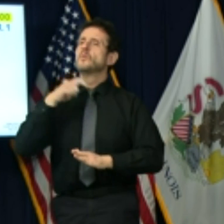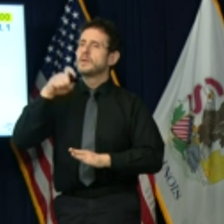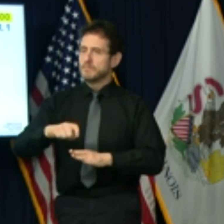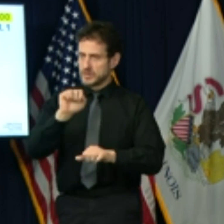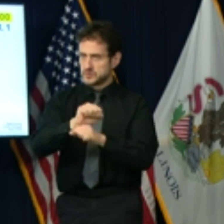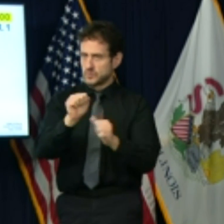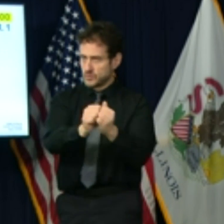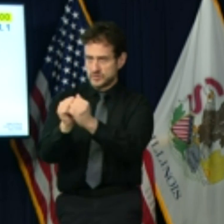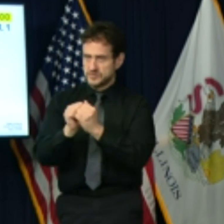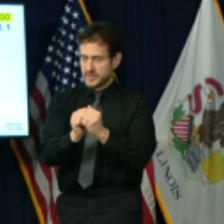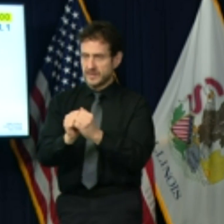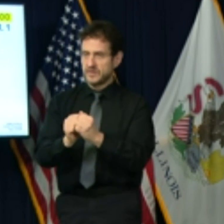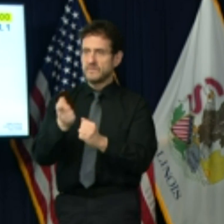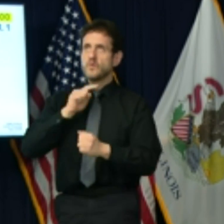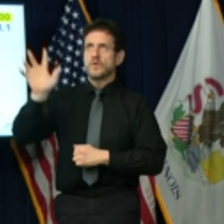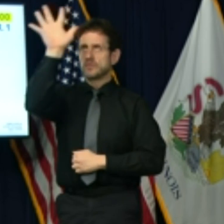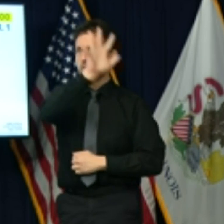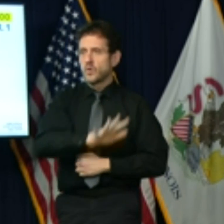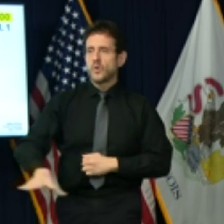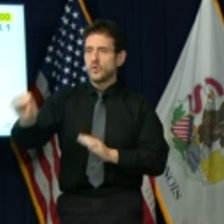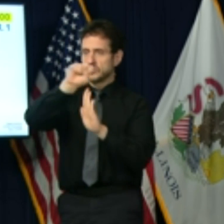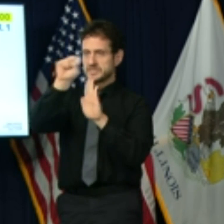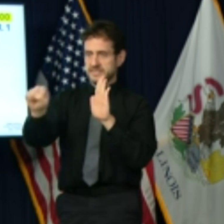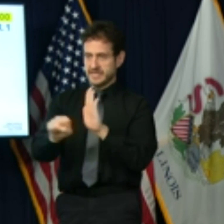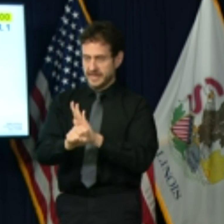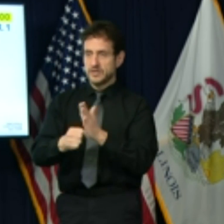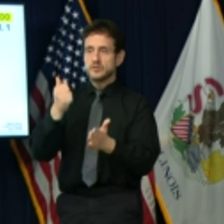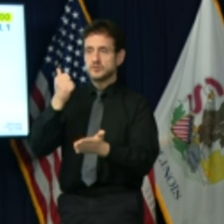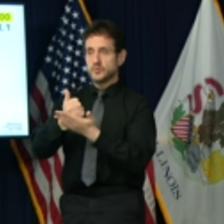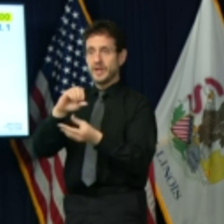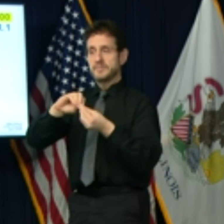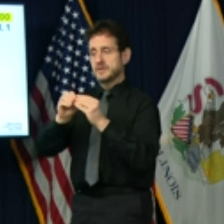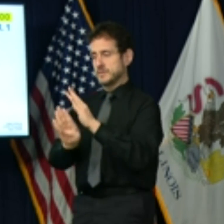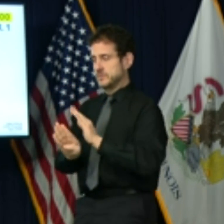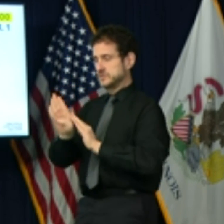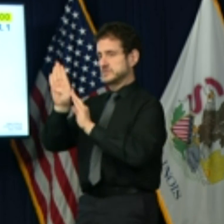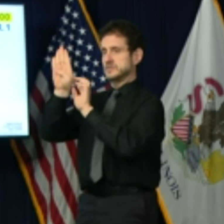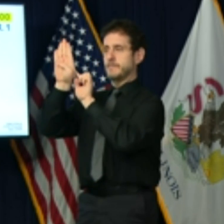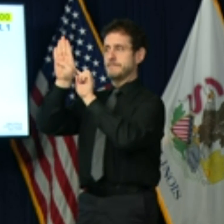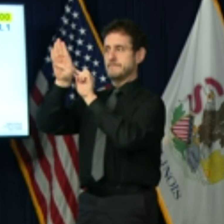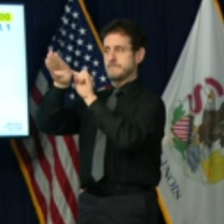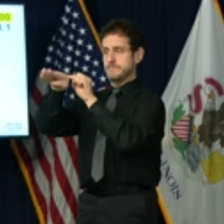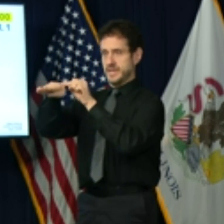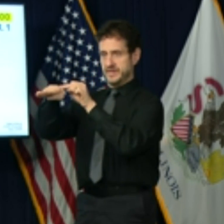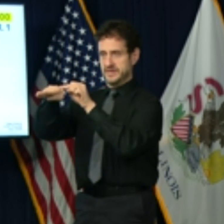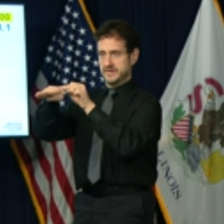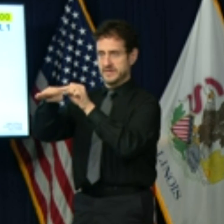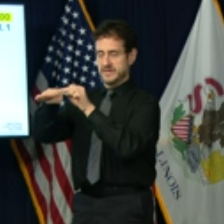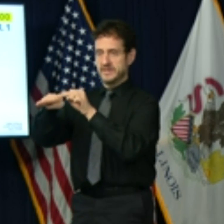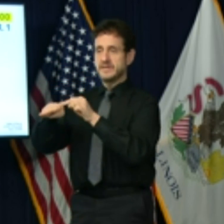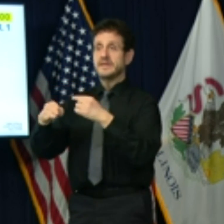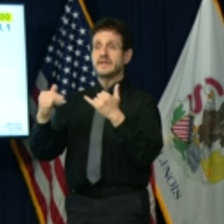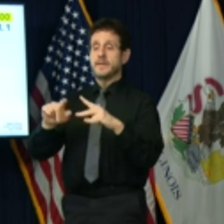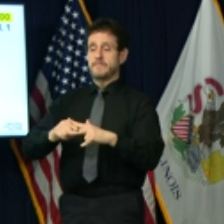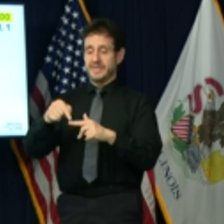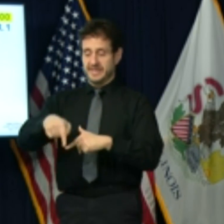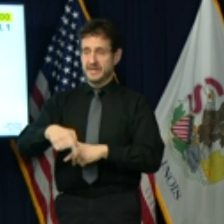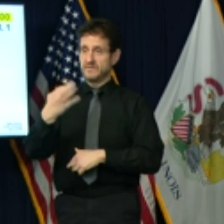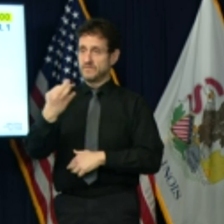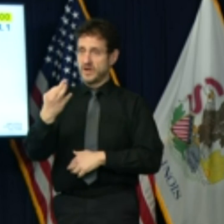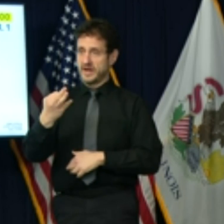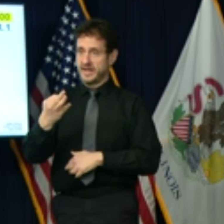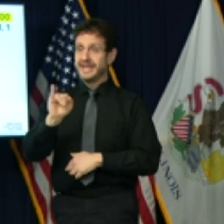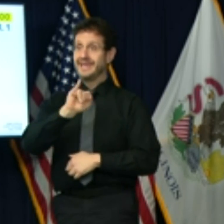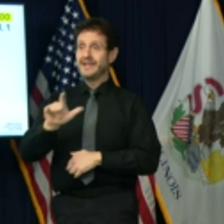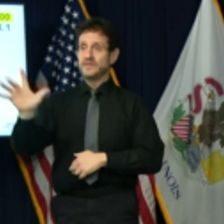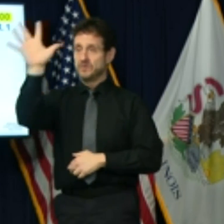on a statewide basis to bend the curve. So starting Friday, all of Illinois